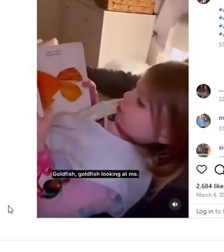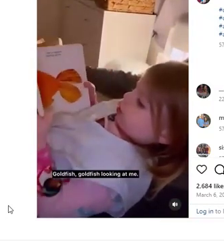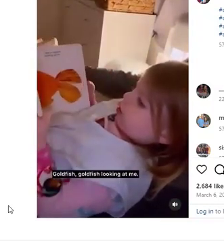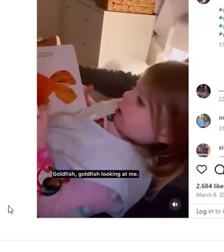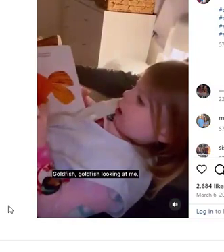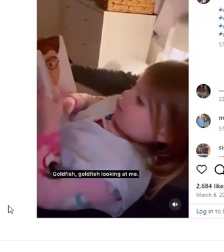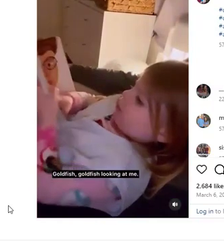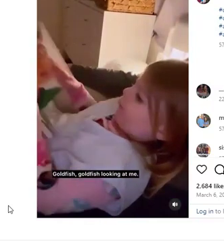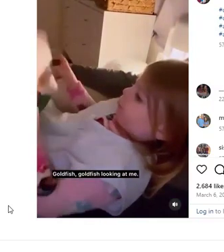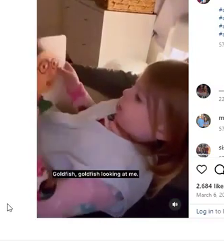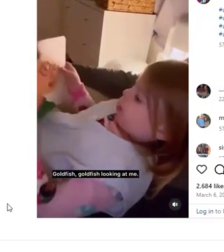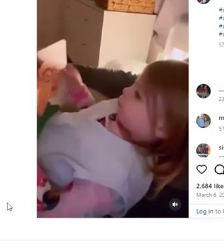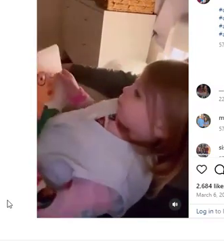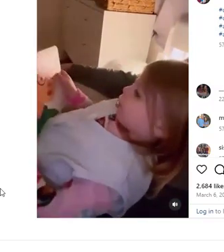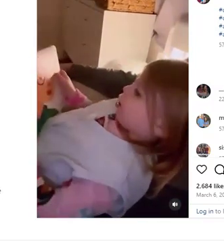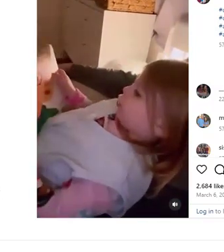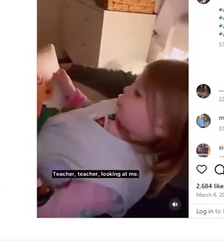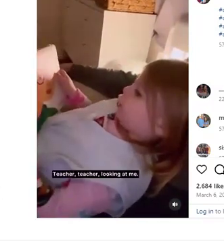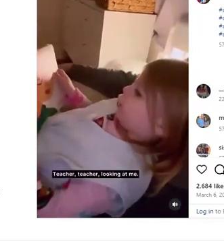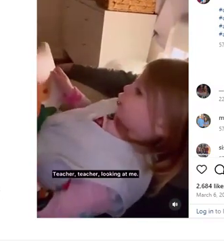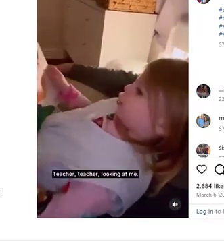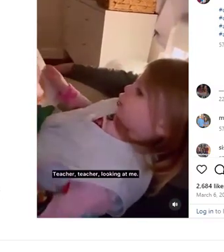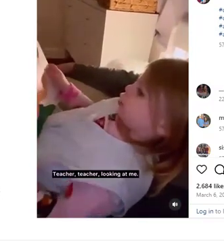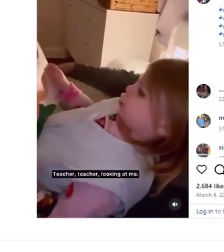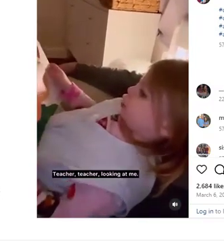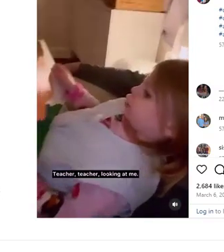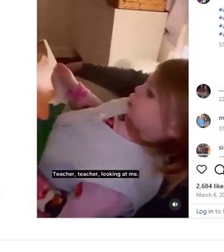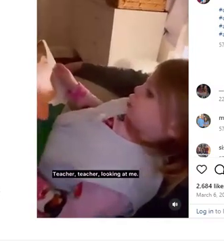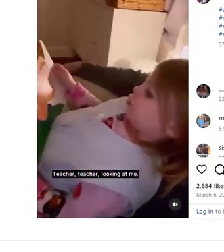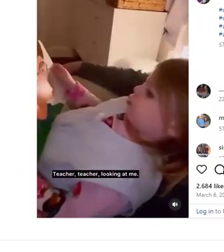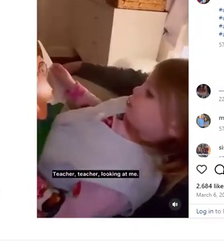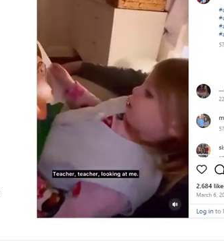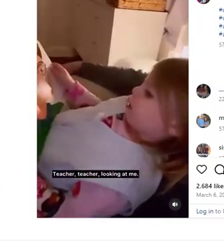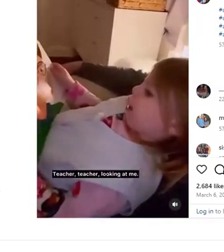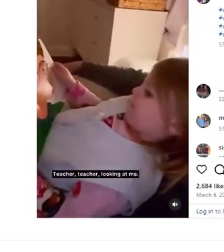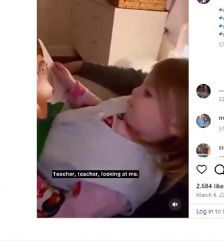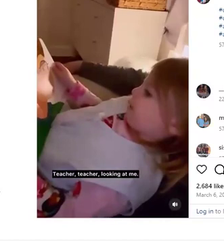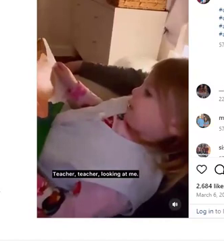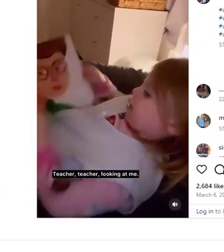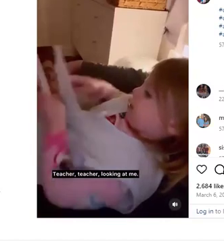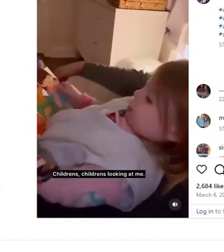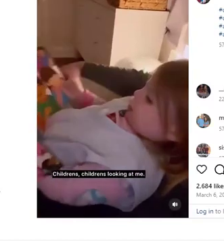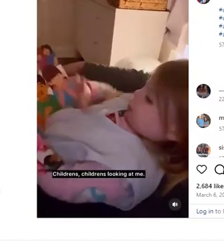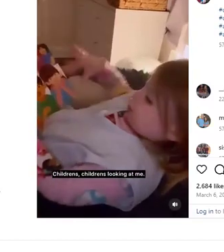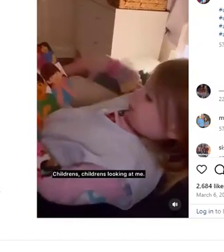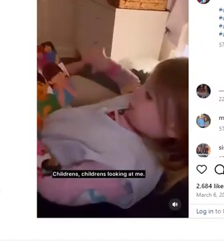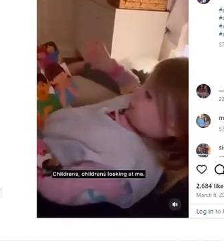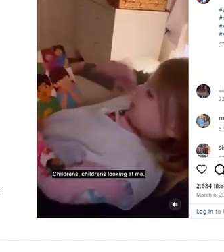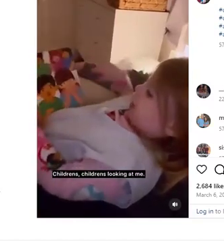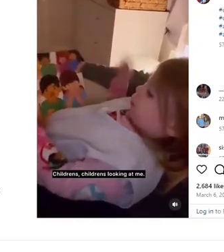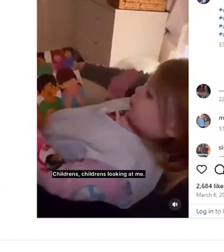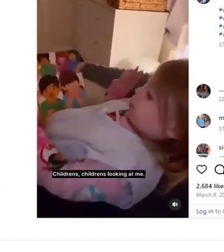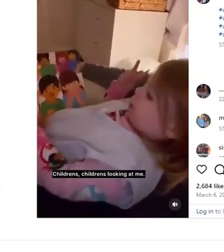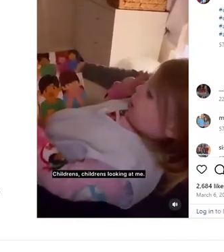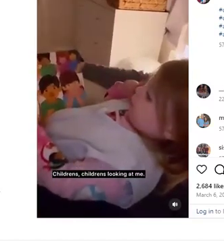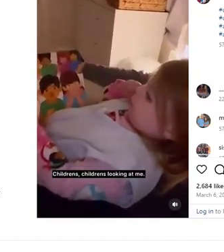here.